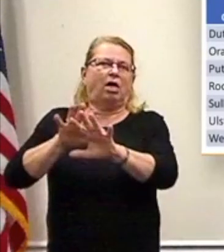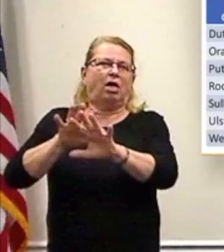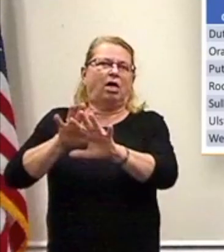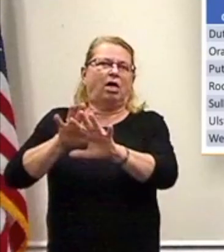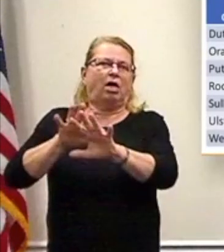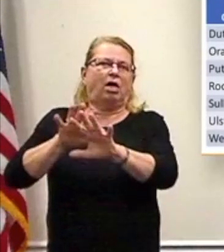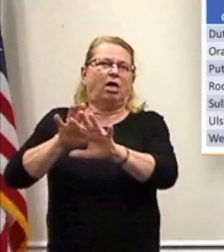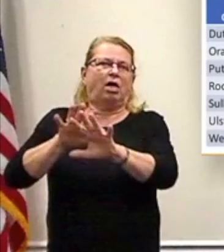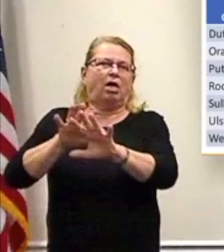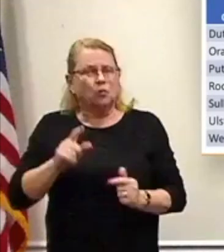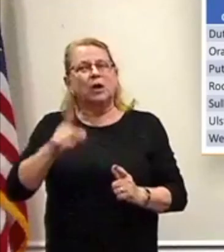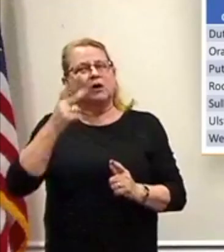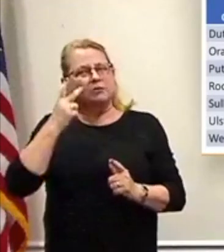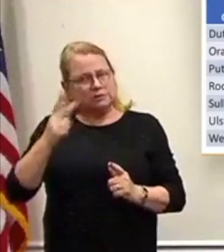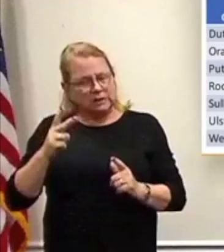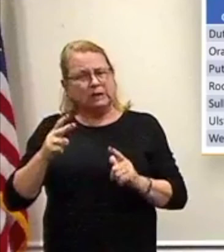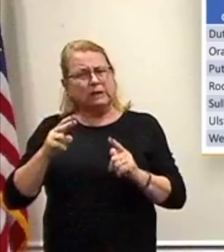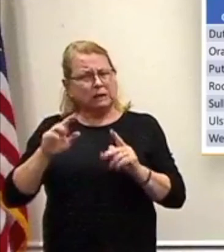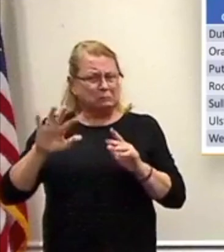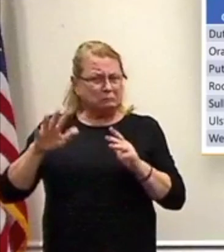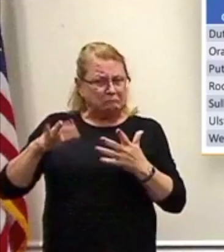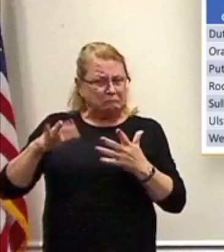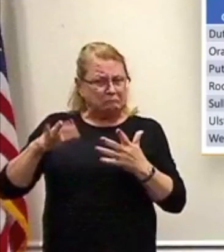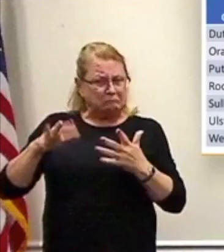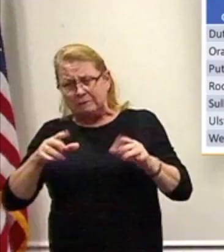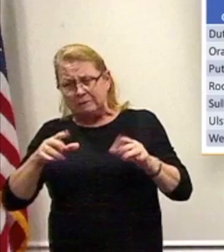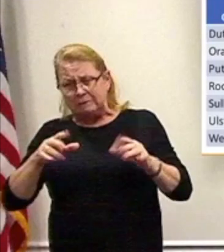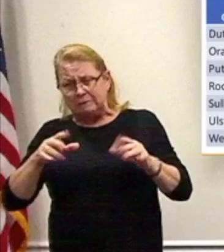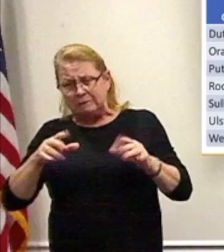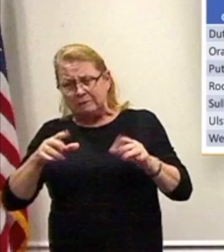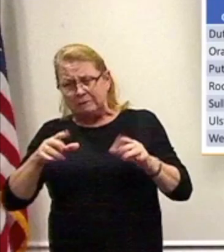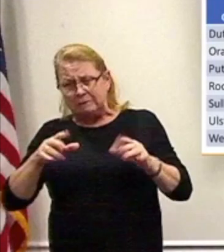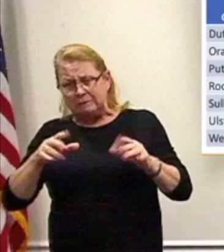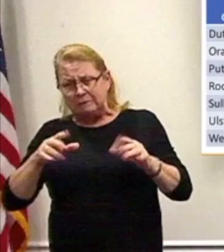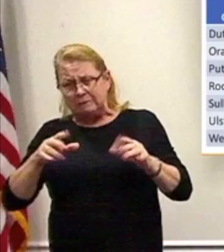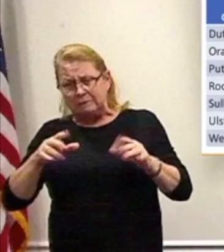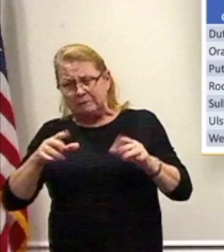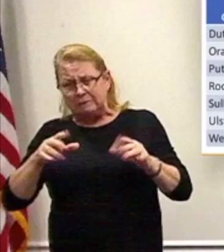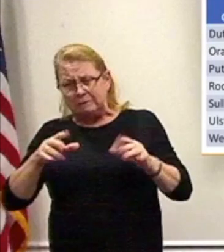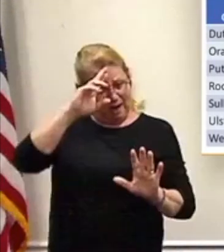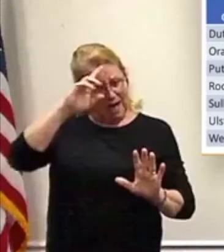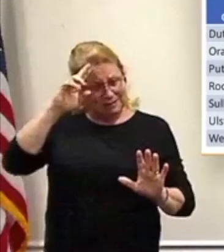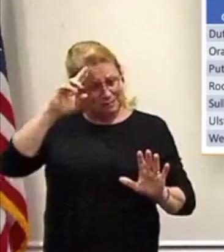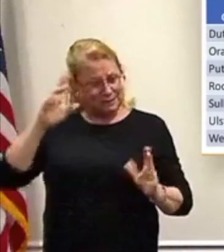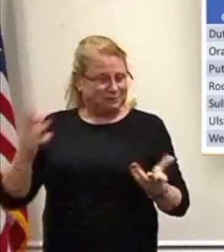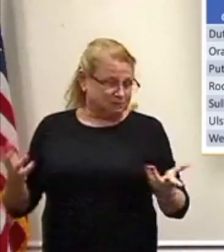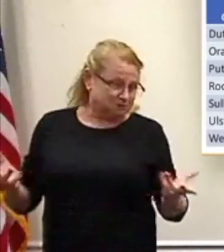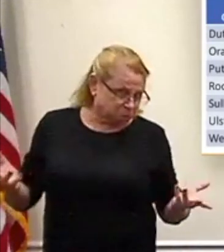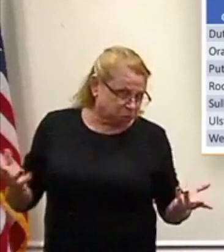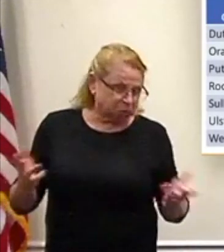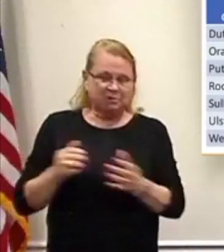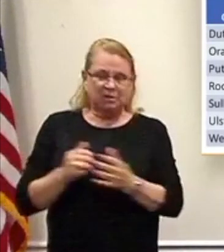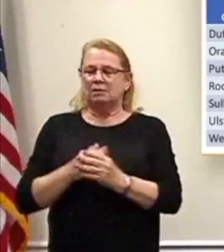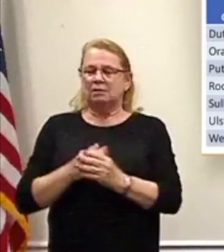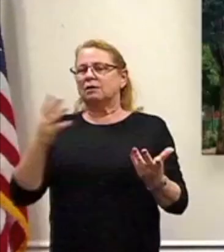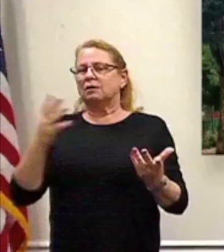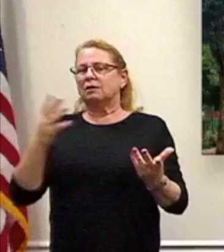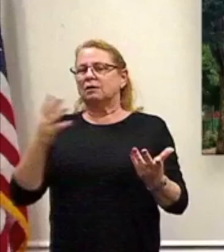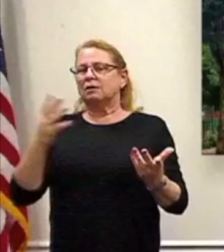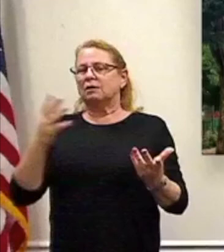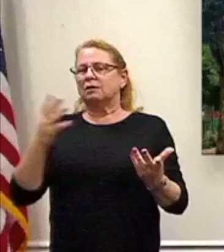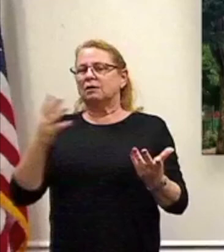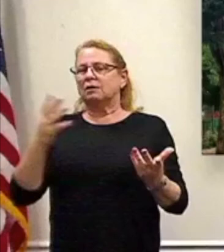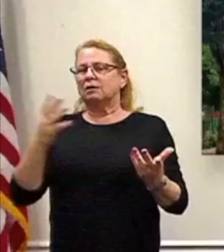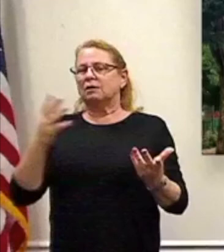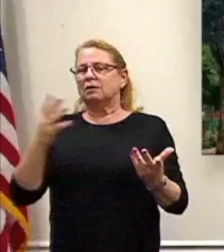a relative stabilization of hospitalizations. So those are important. We're going to go to Jason. Jason